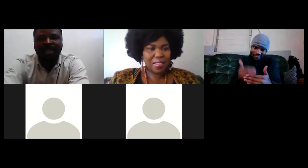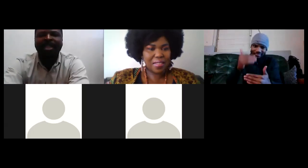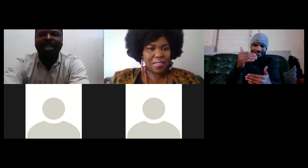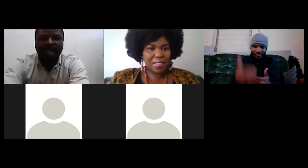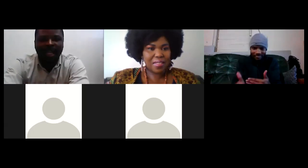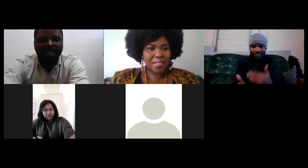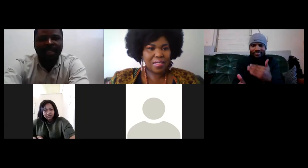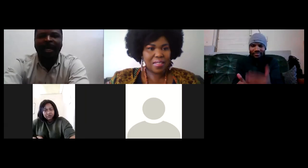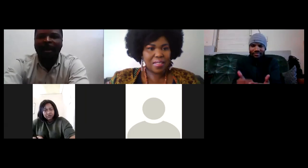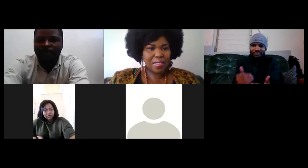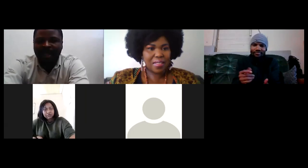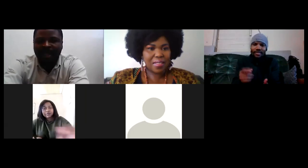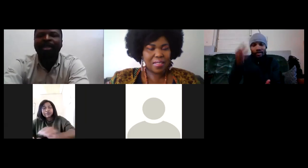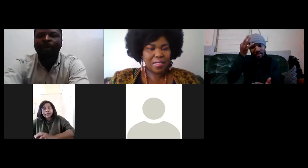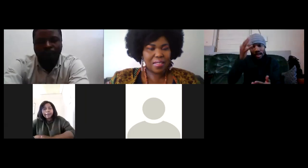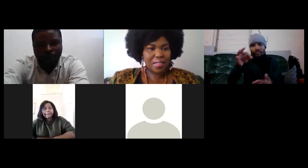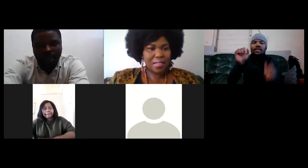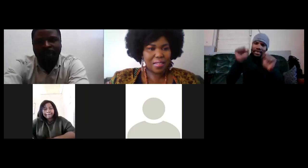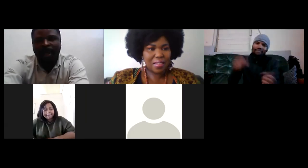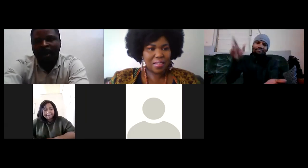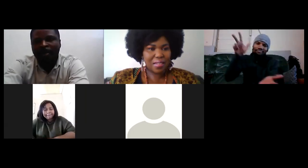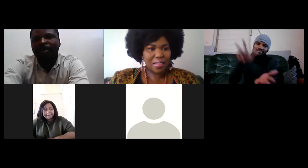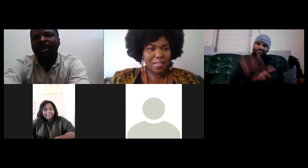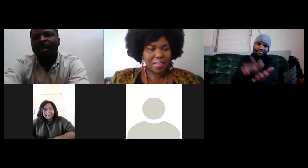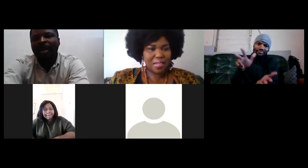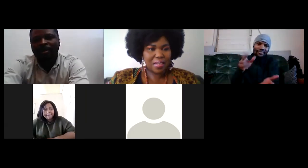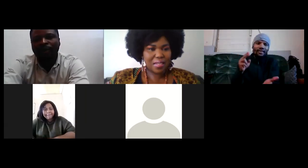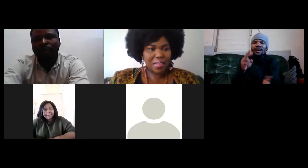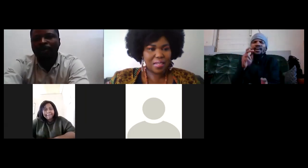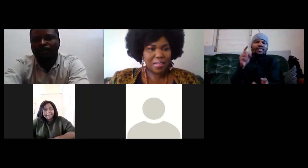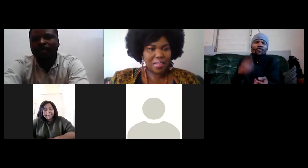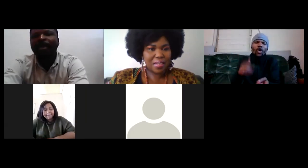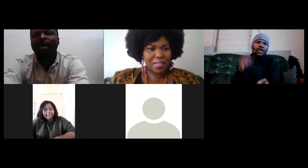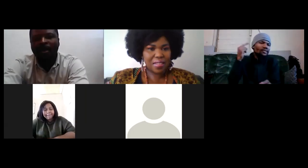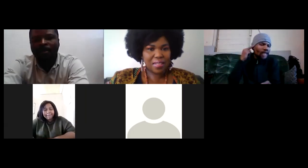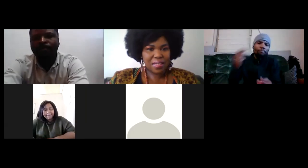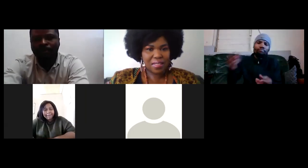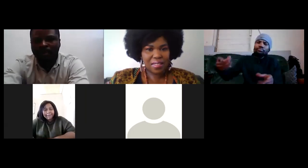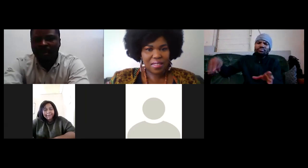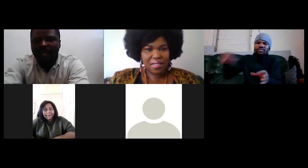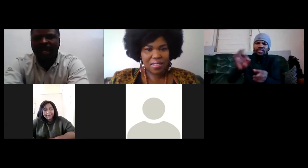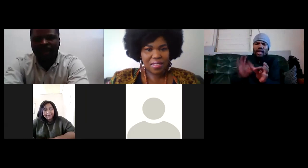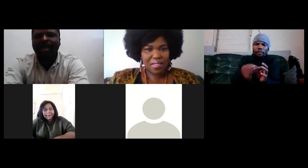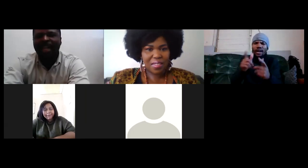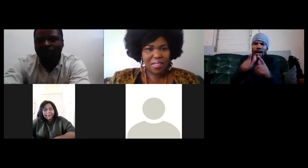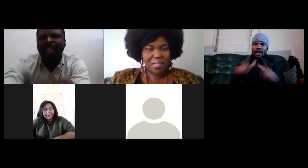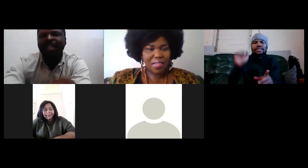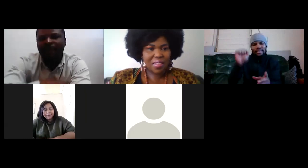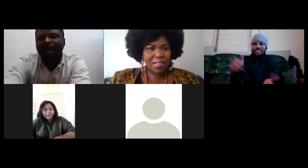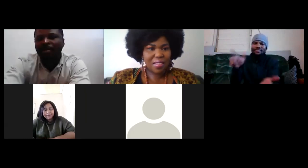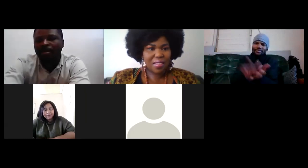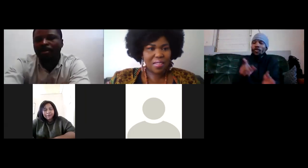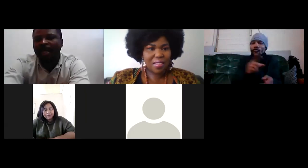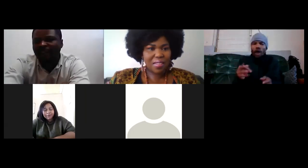language it um it will surely um comes to like it will